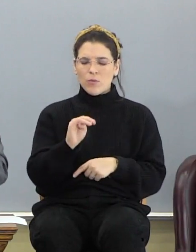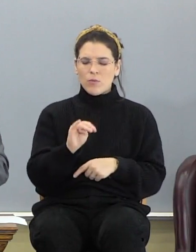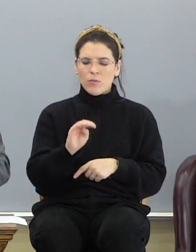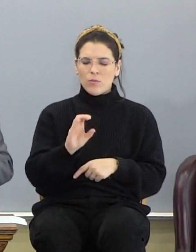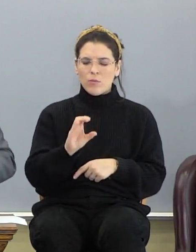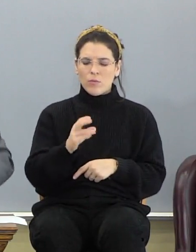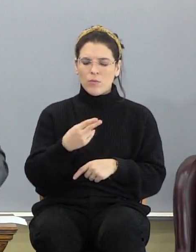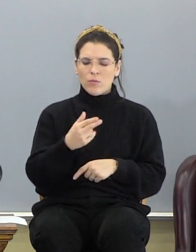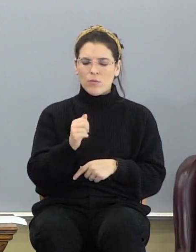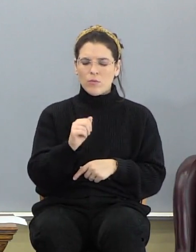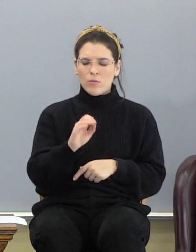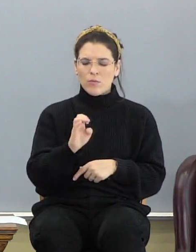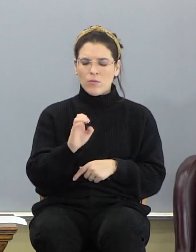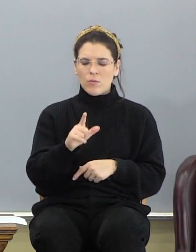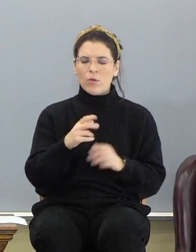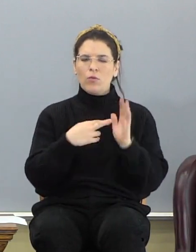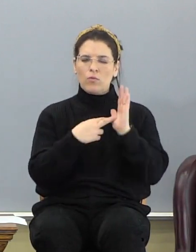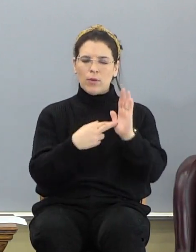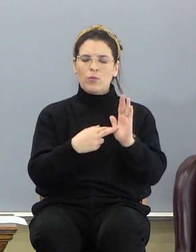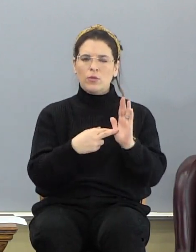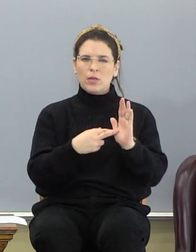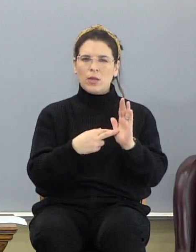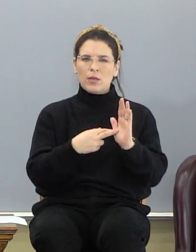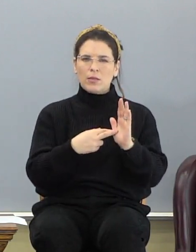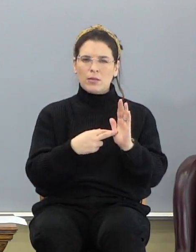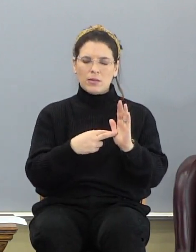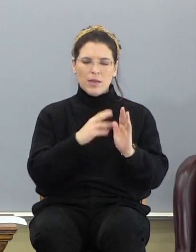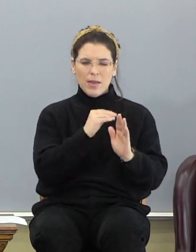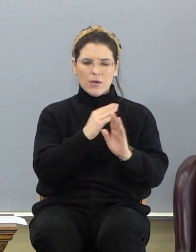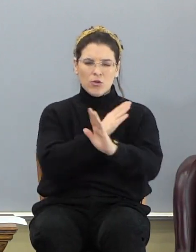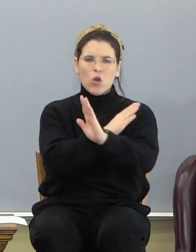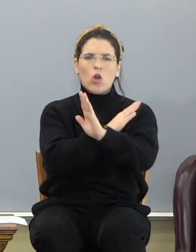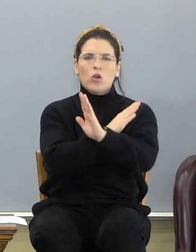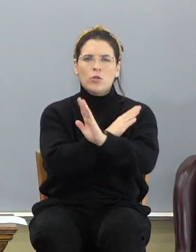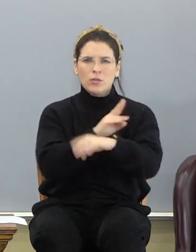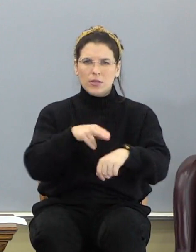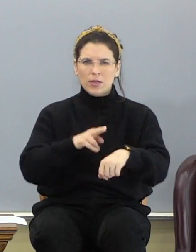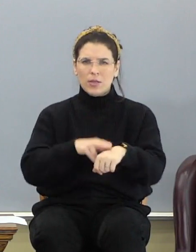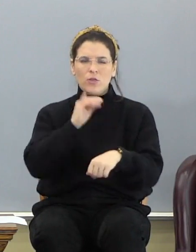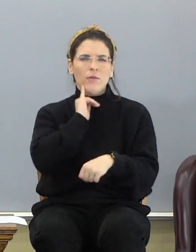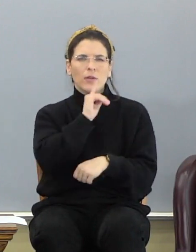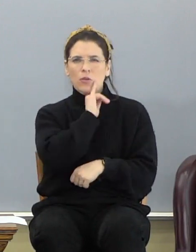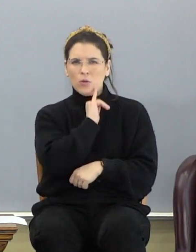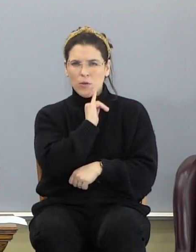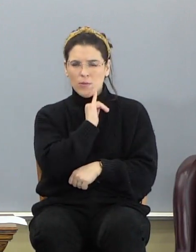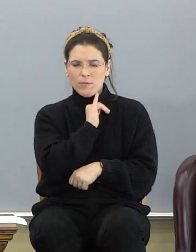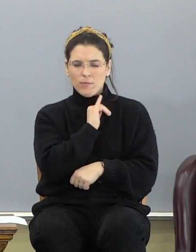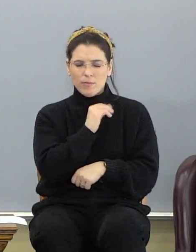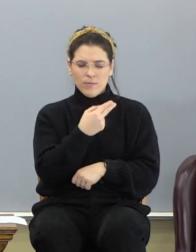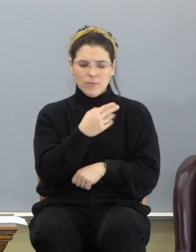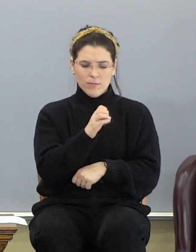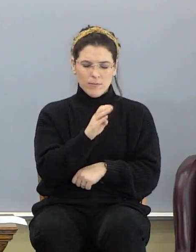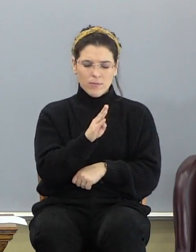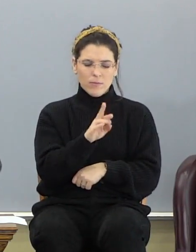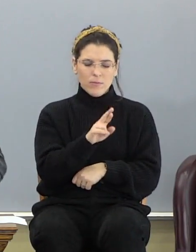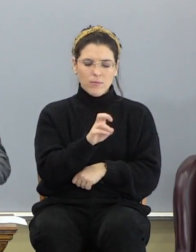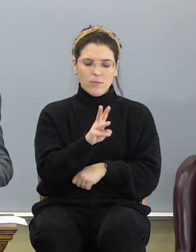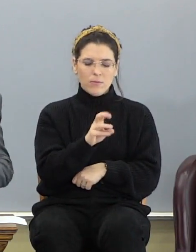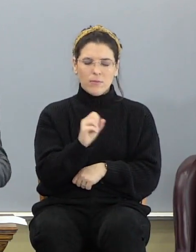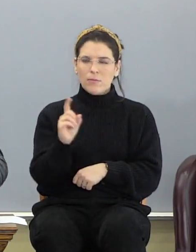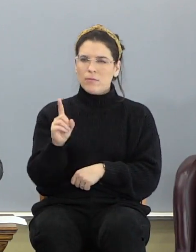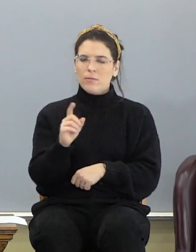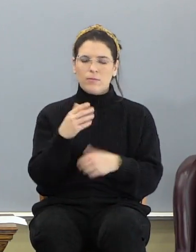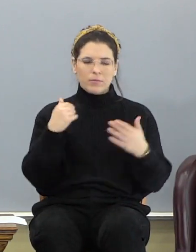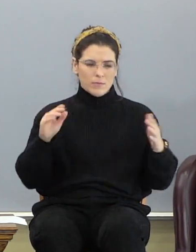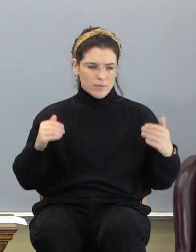Michael represents guards over the nation Israel. Hebrews chapter 1, he says, angels